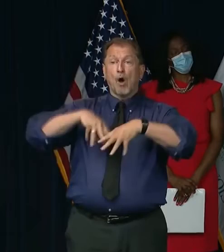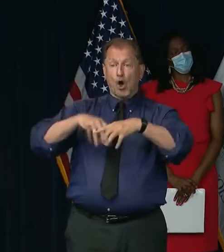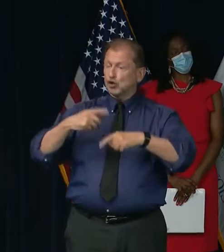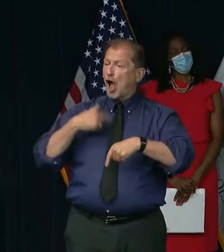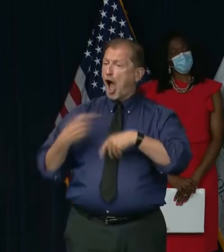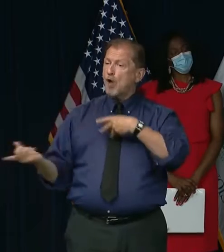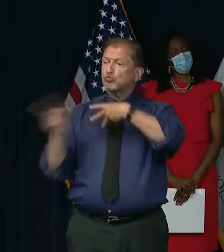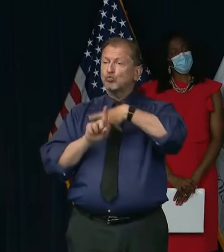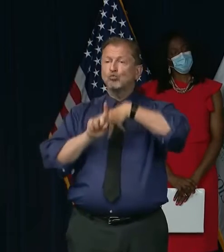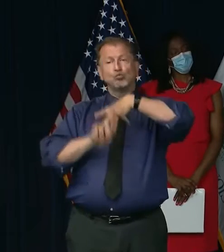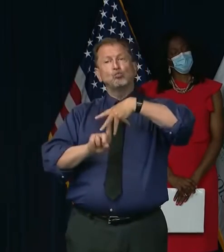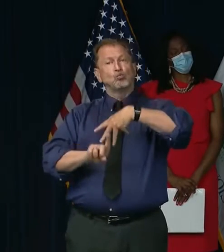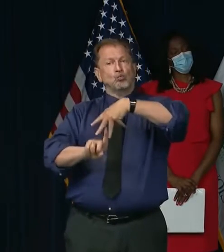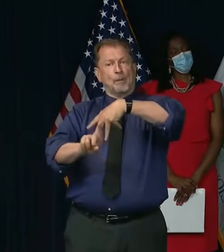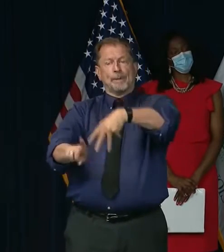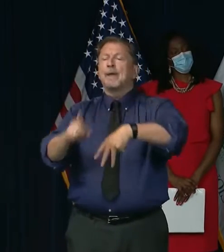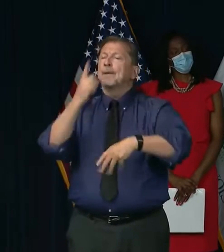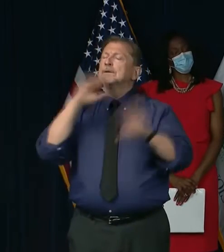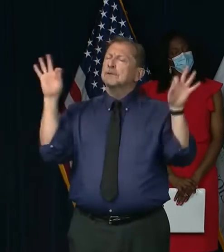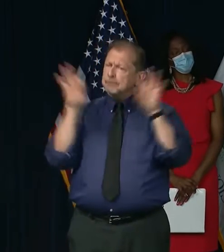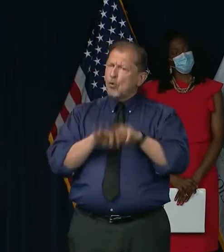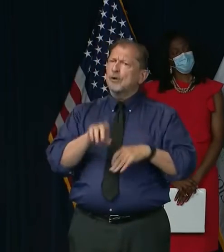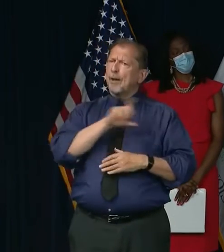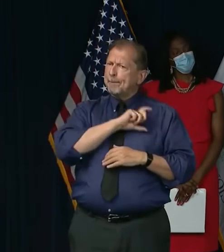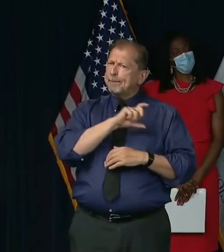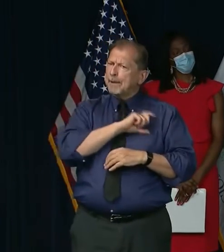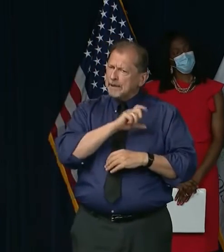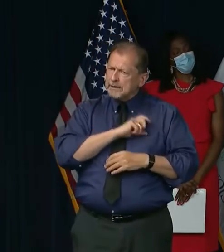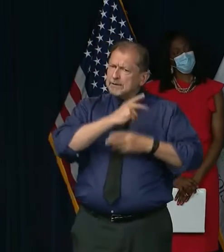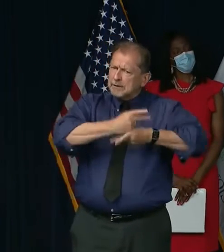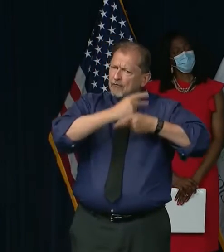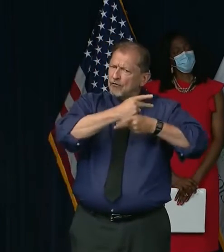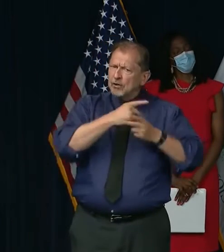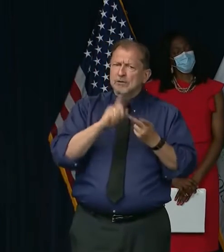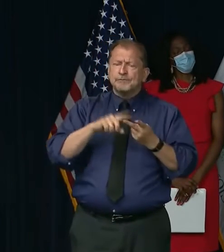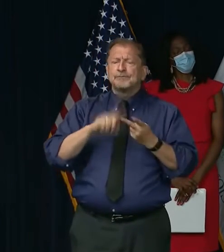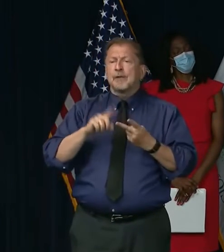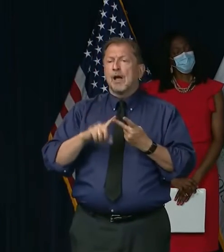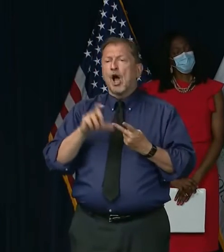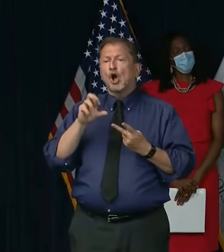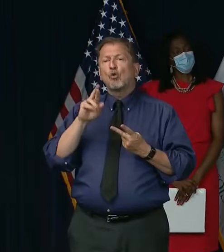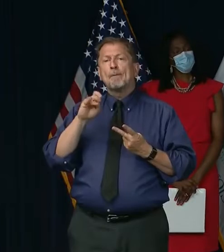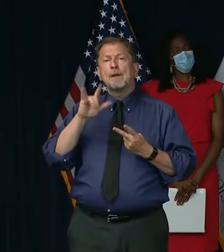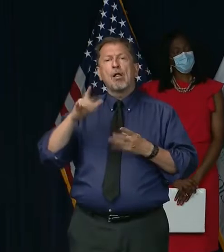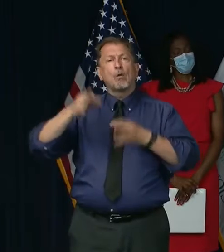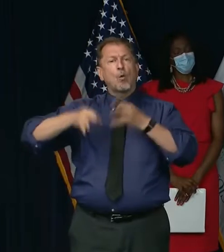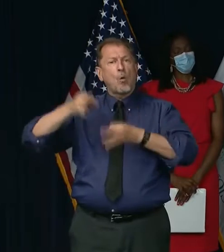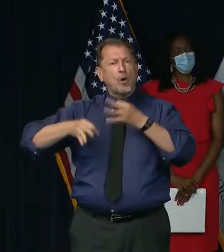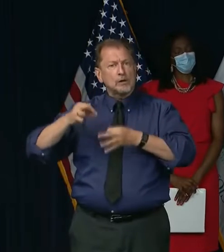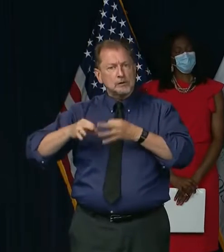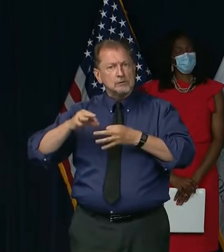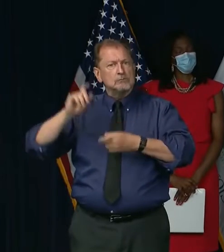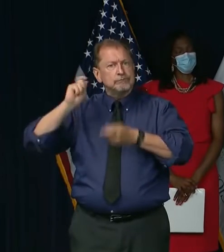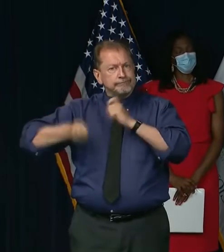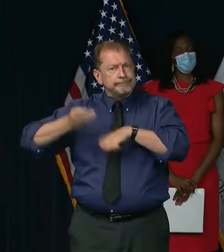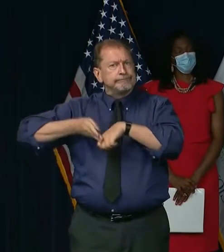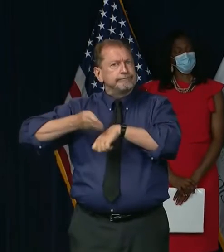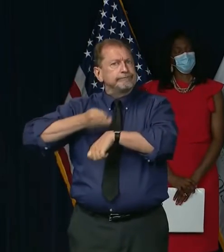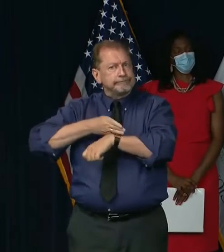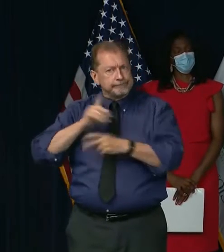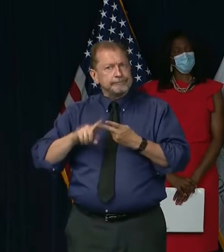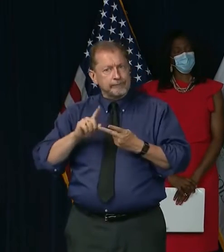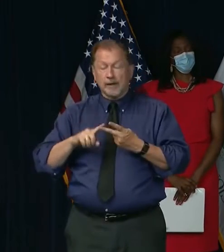We have, you we have to address police accountability. We have to address criminal justice reform, something I've been working on since day one of my administration